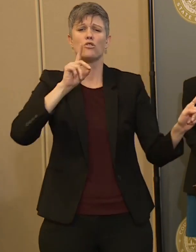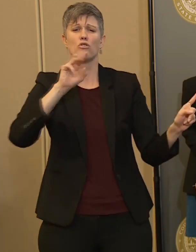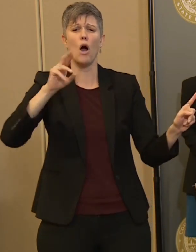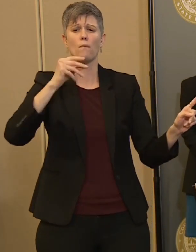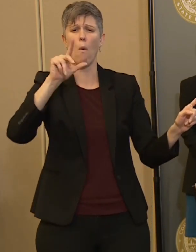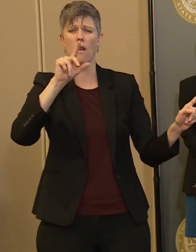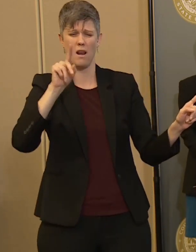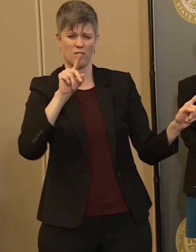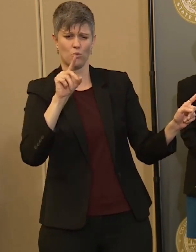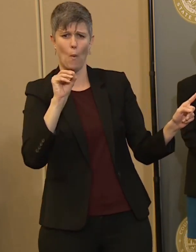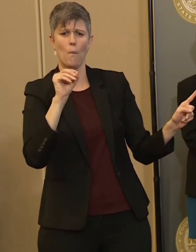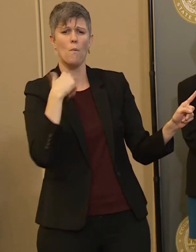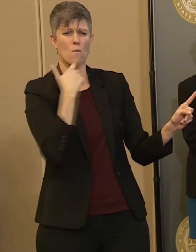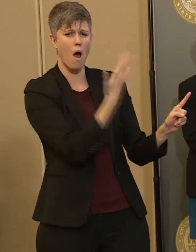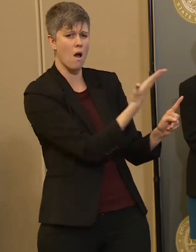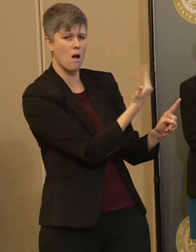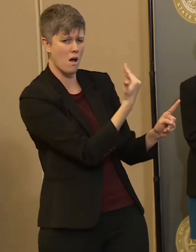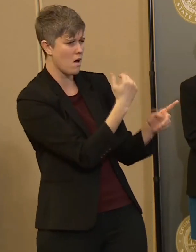County.